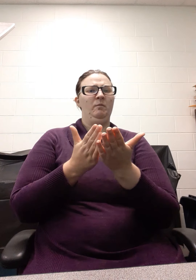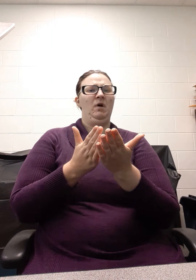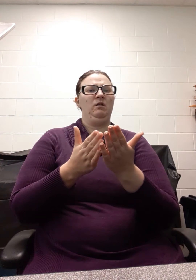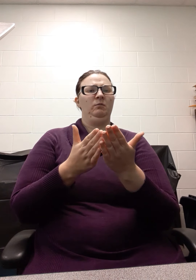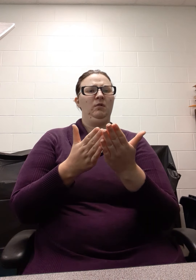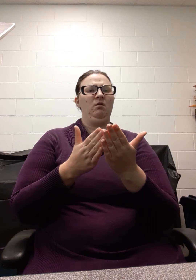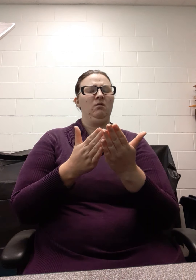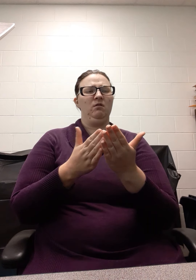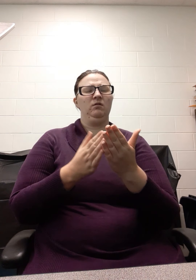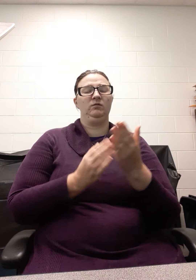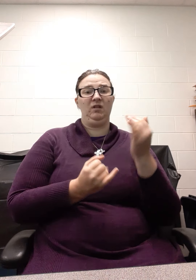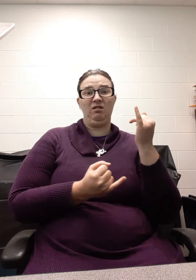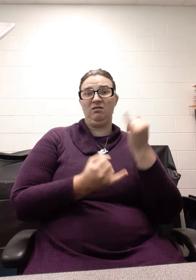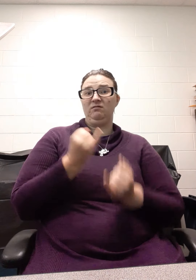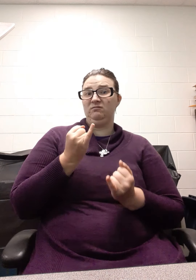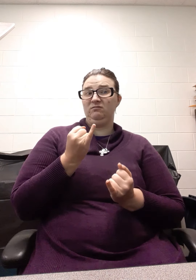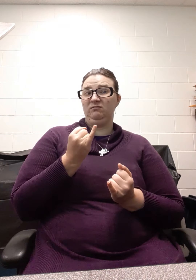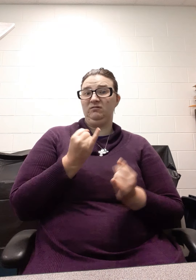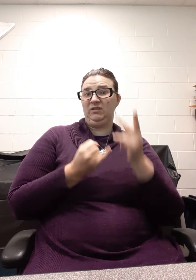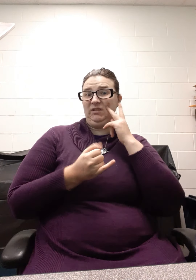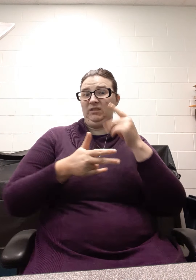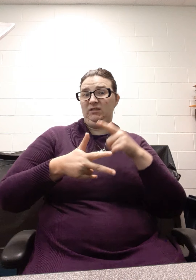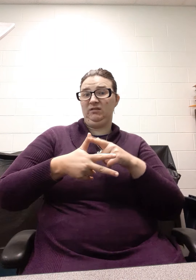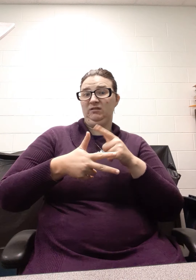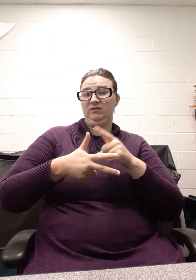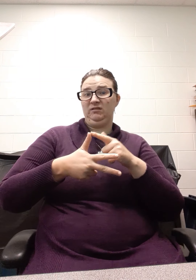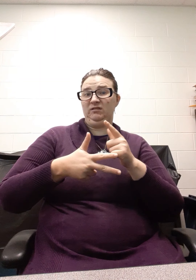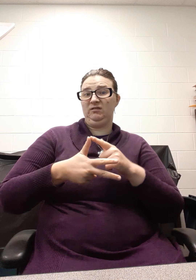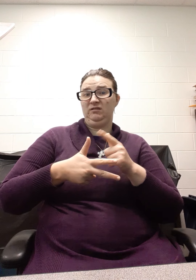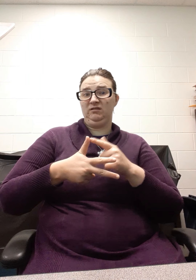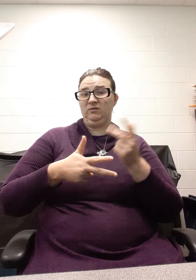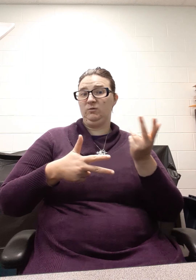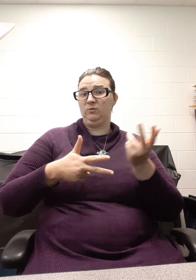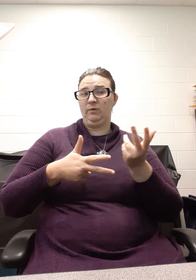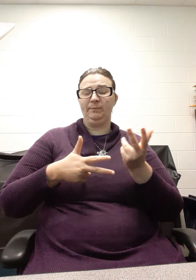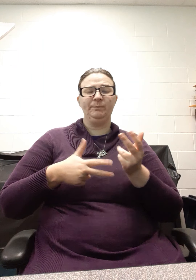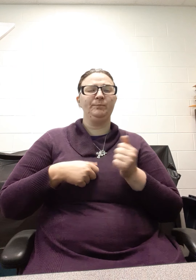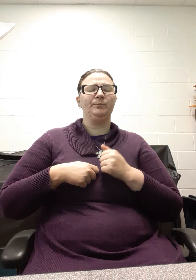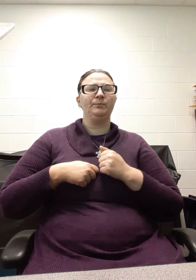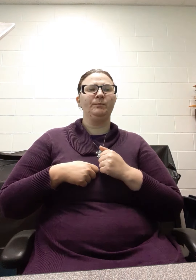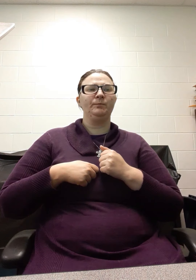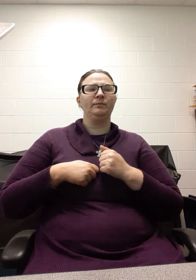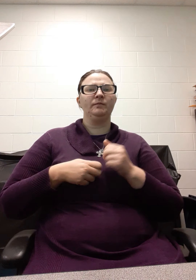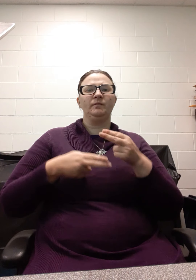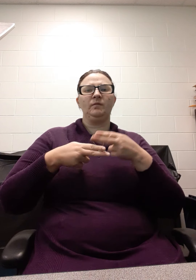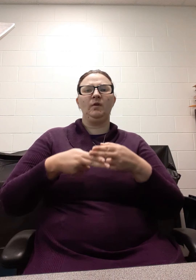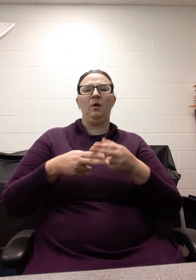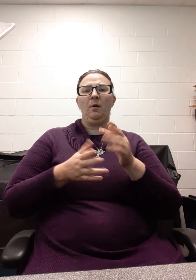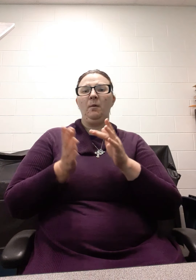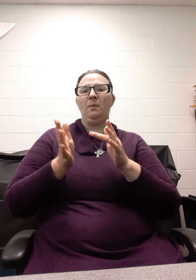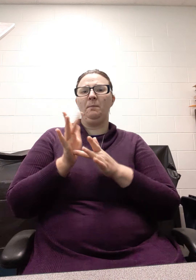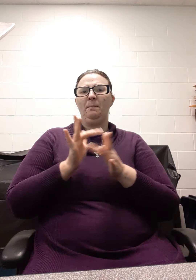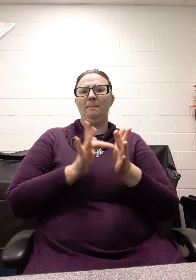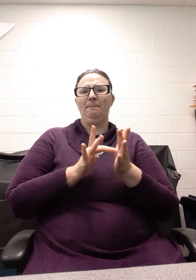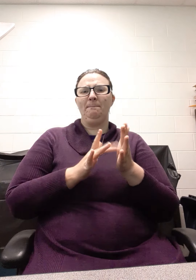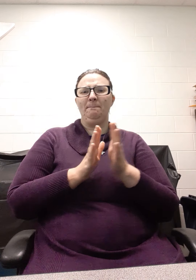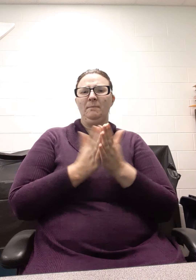last exhibit that folks will see on deck three is an exhibit we call Why the Bible is True. And it's actually a walk through